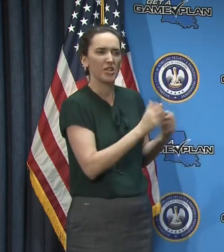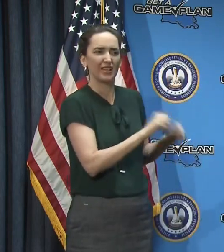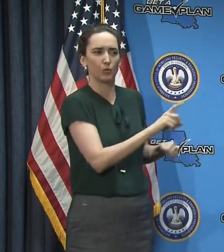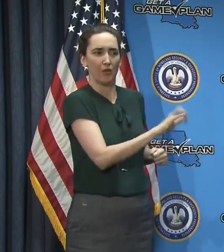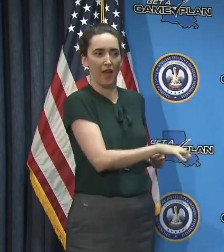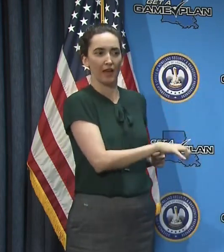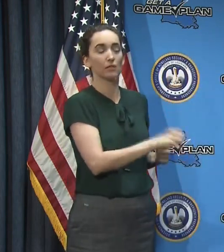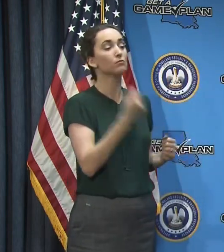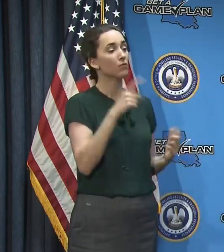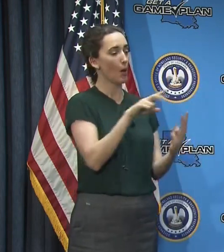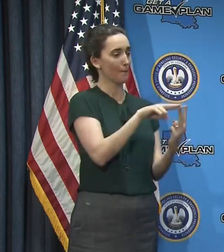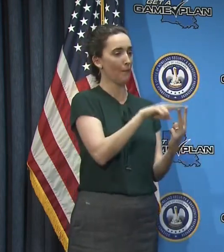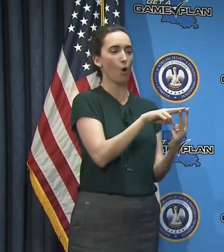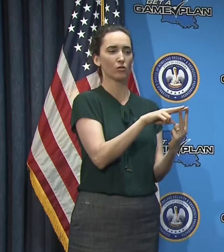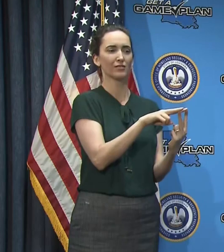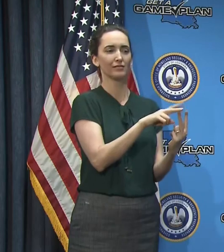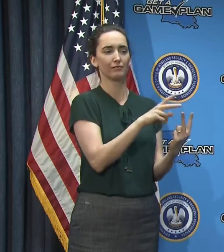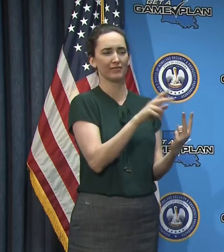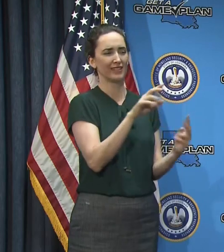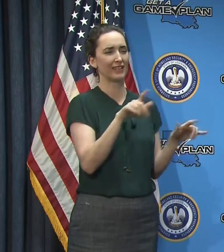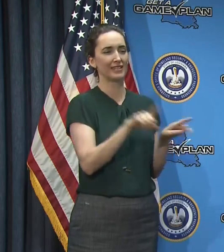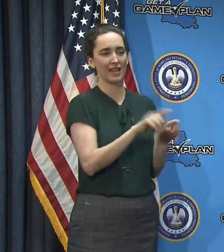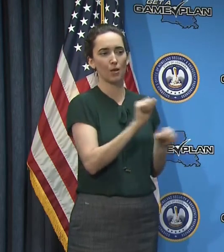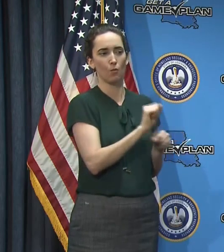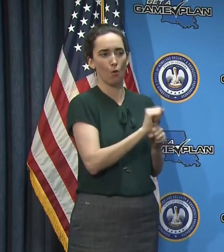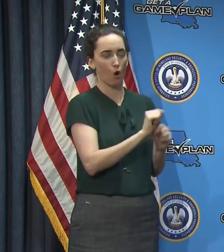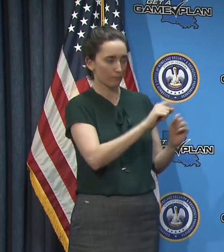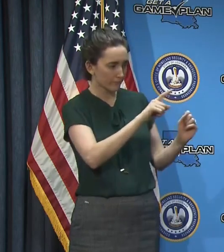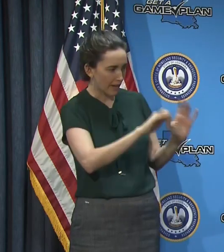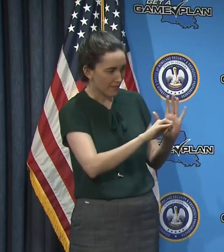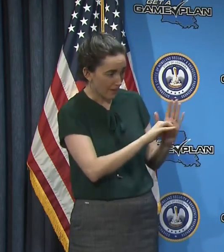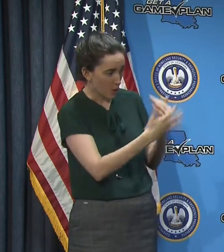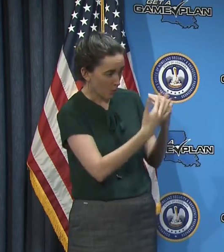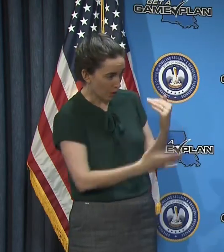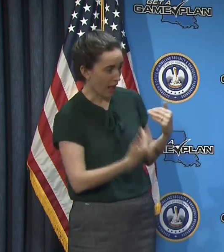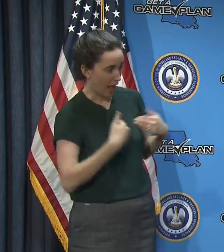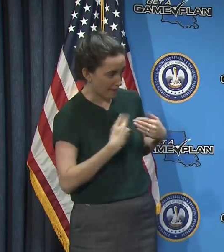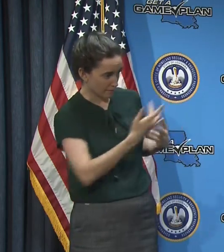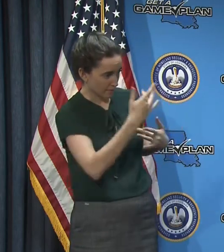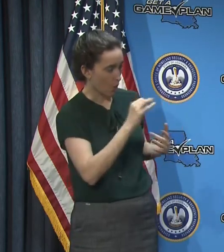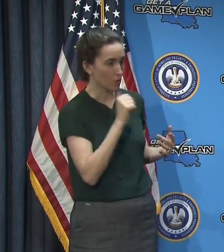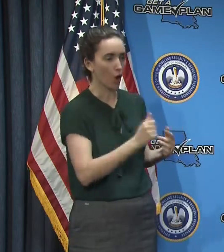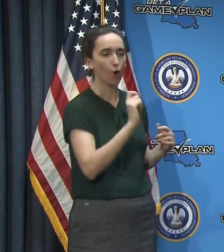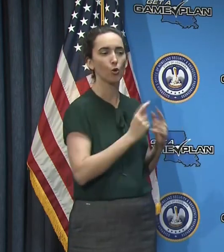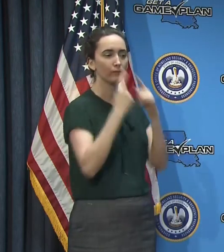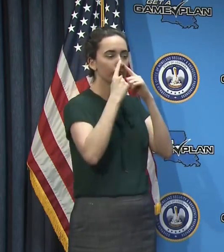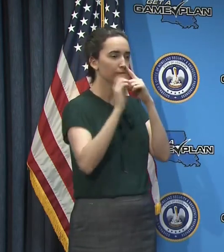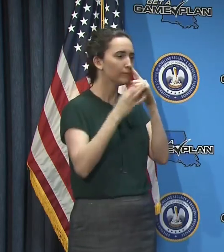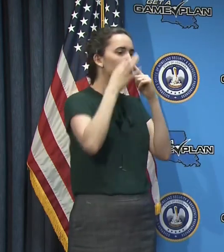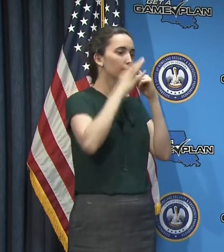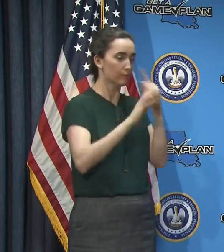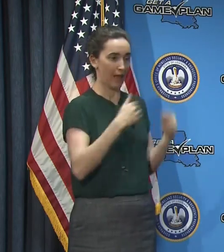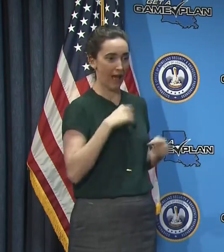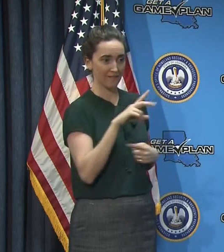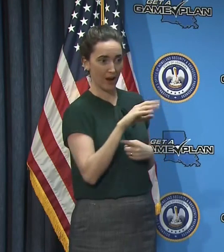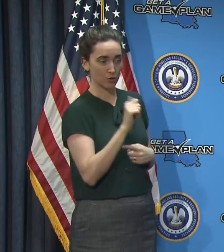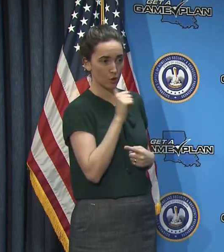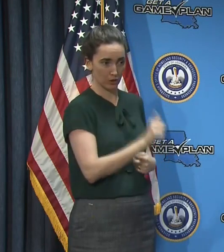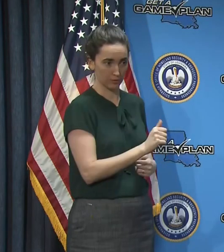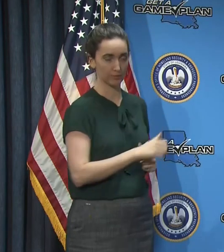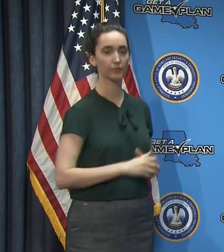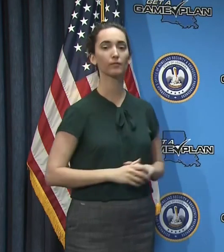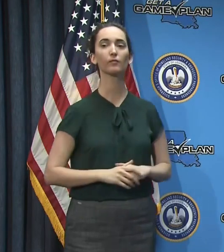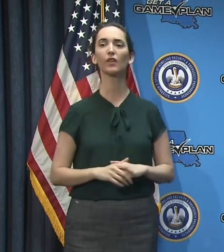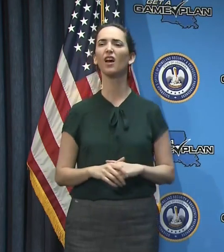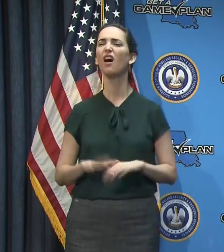And, and this is related. It's not really an answer to the question that you just gave us, but I was paying attention to one of the news stations a